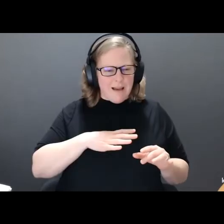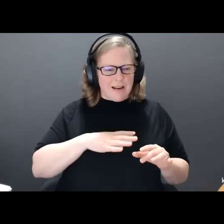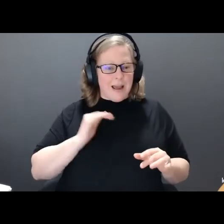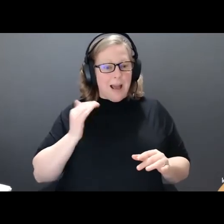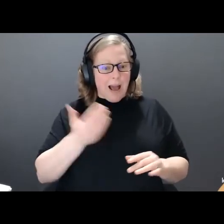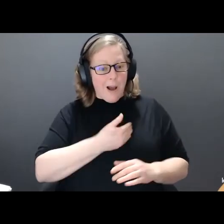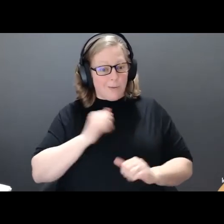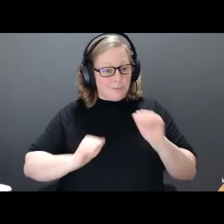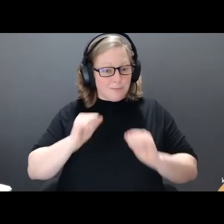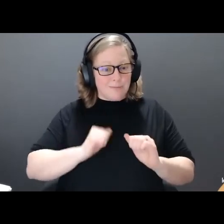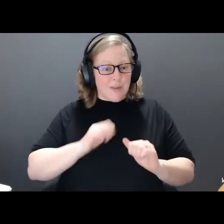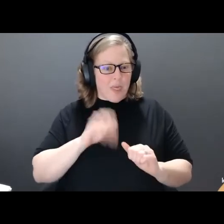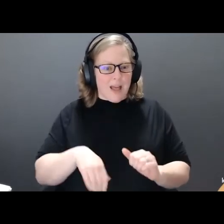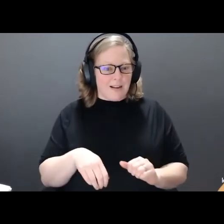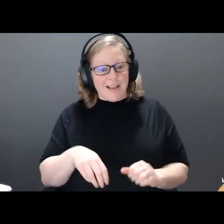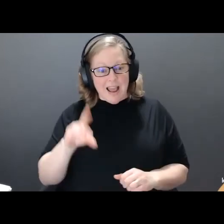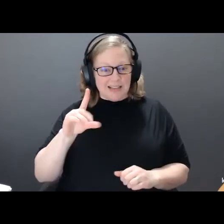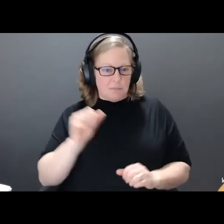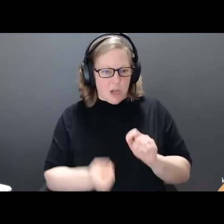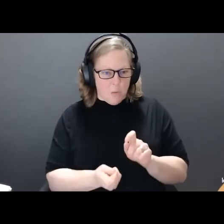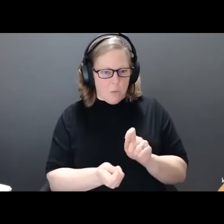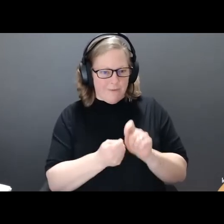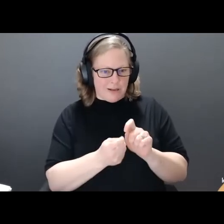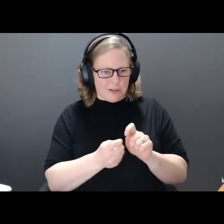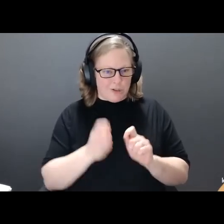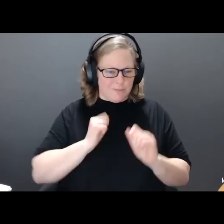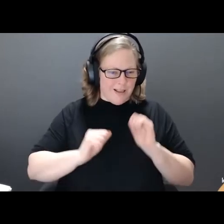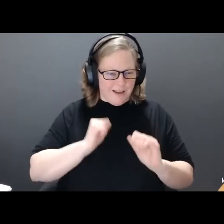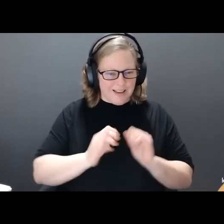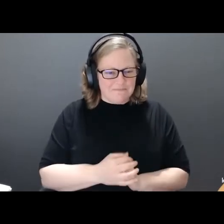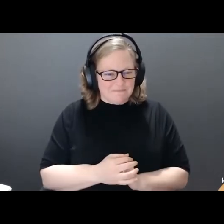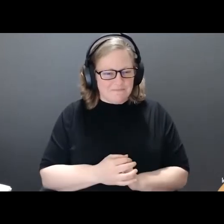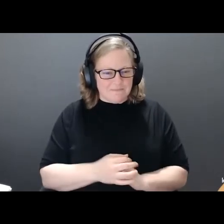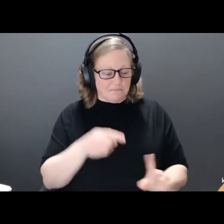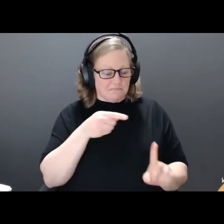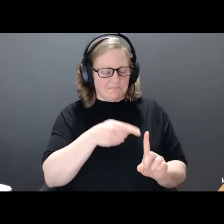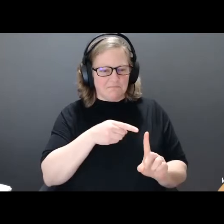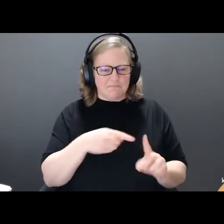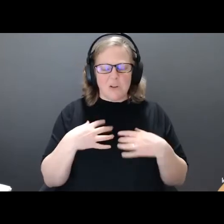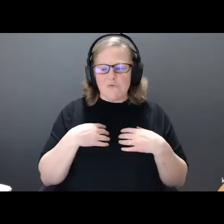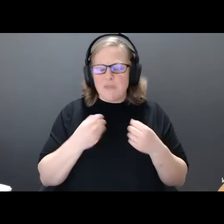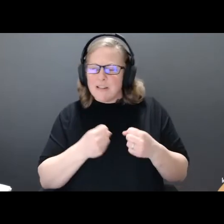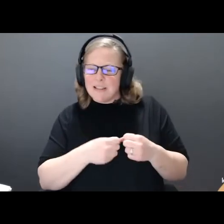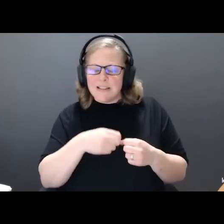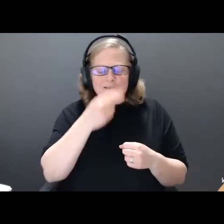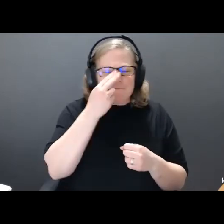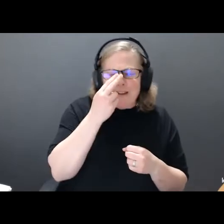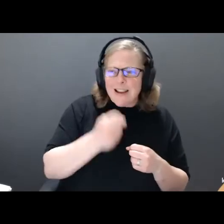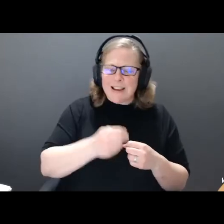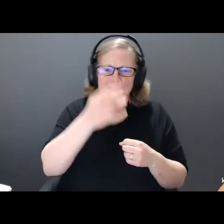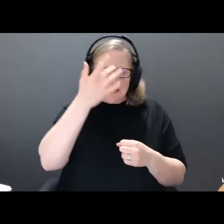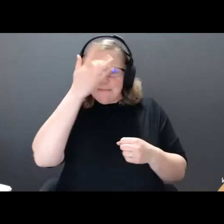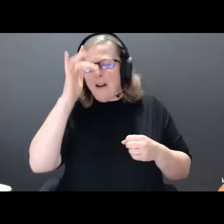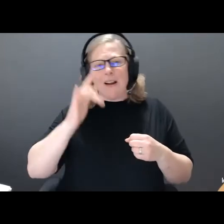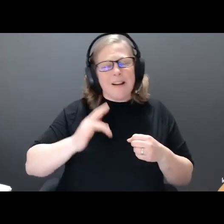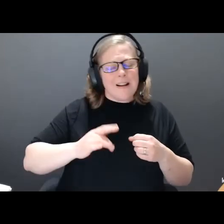a disability revenge play. Richard is courageous, witty, charming, insightful, intelligent, but